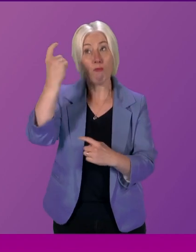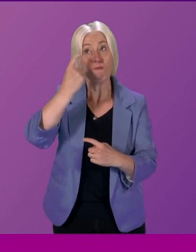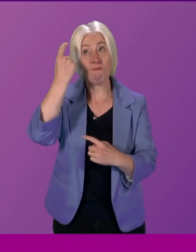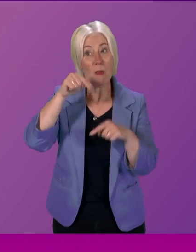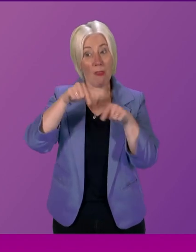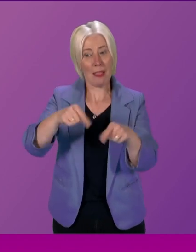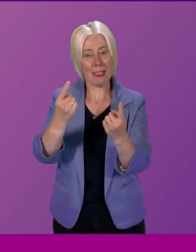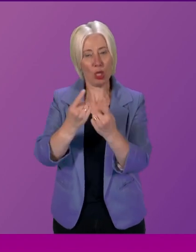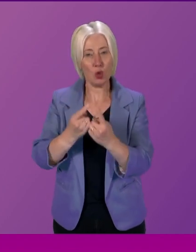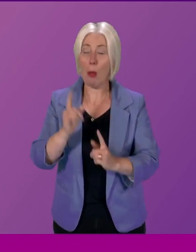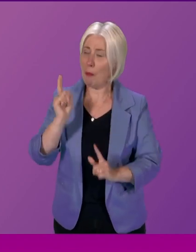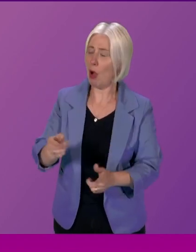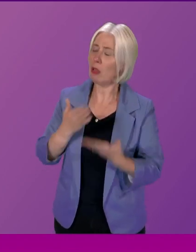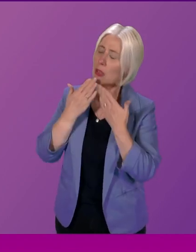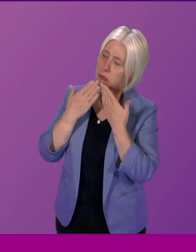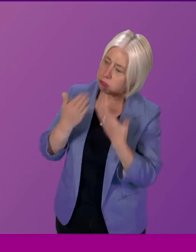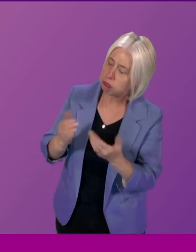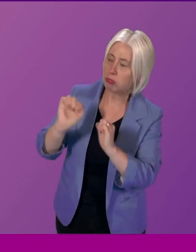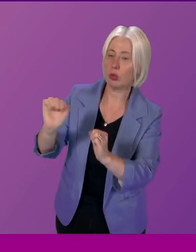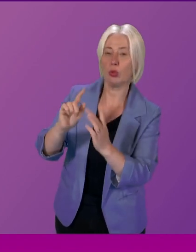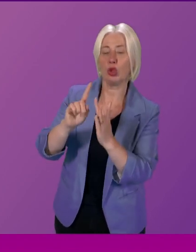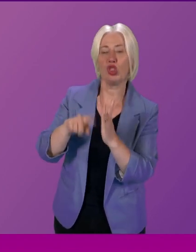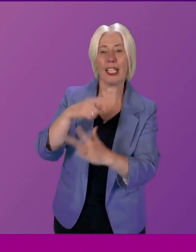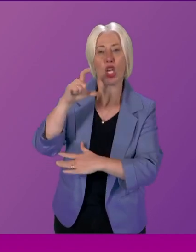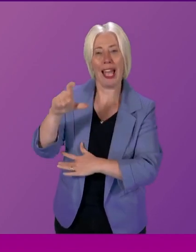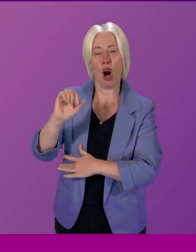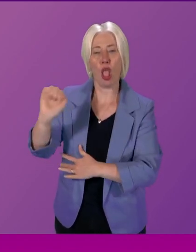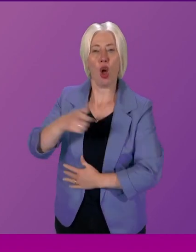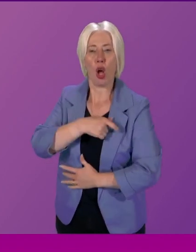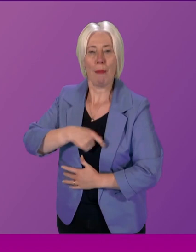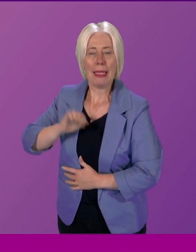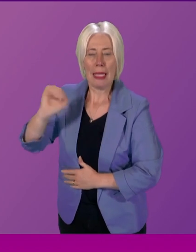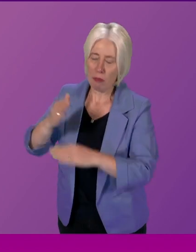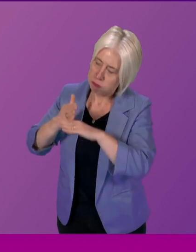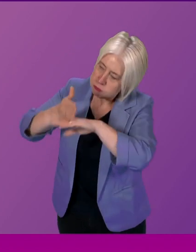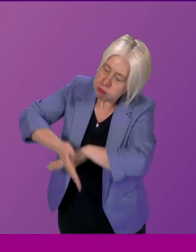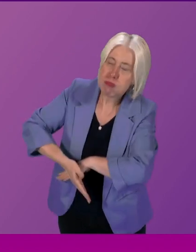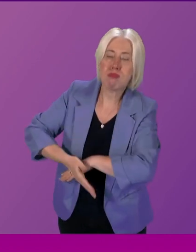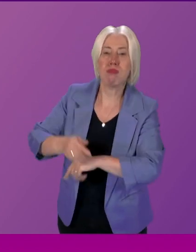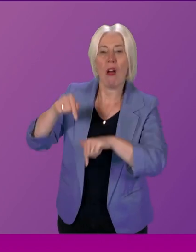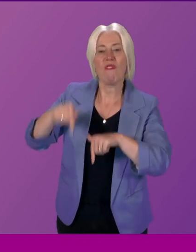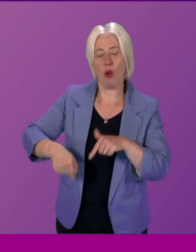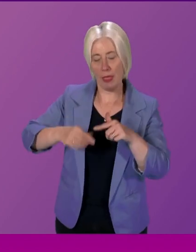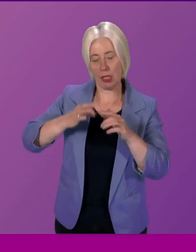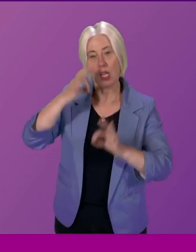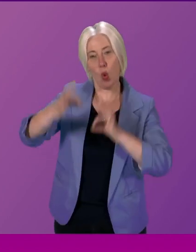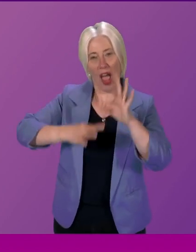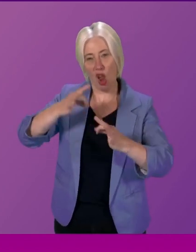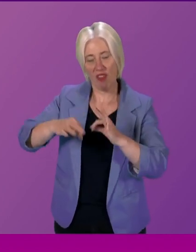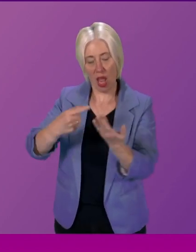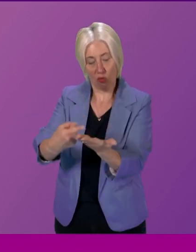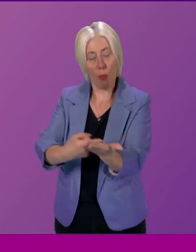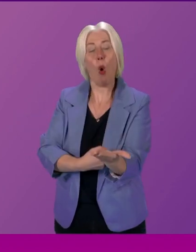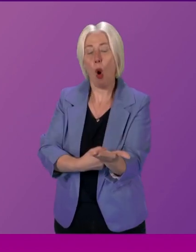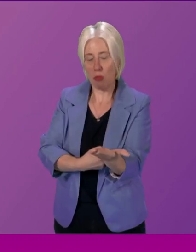seriously I do want to pay tribute to Jackson Carlaw and to the committee for their work on this inquiry and indeed on the report